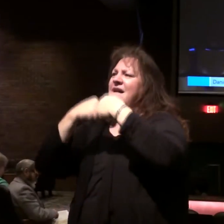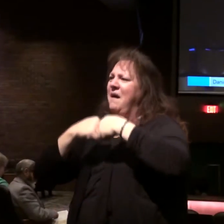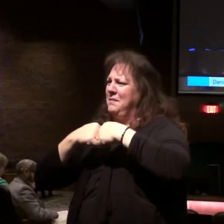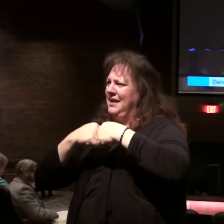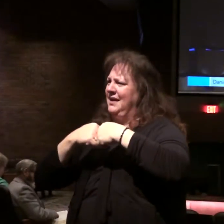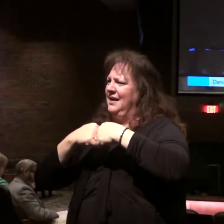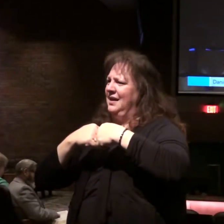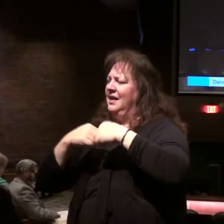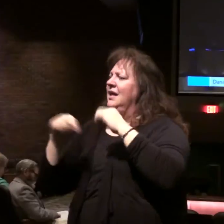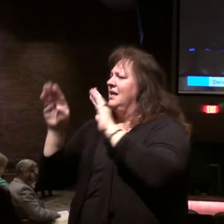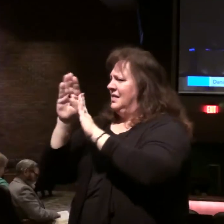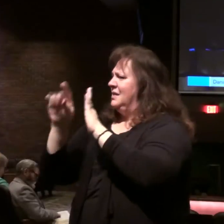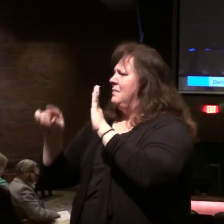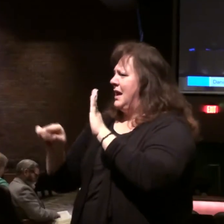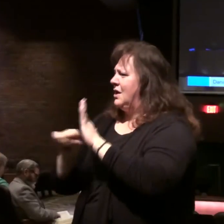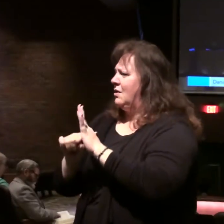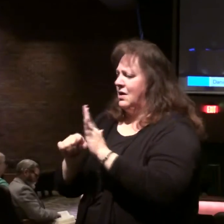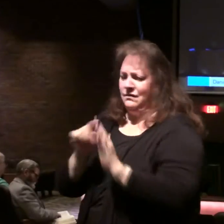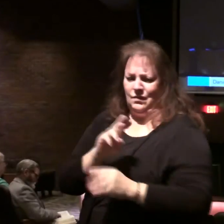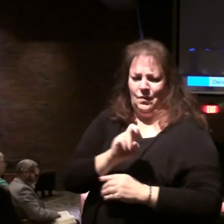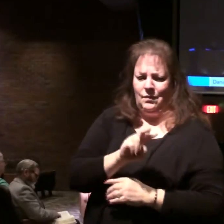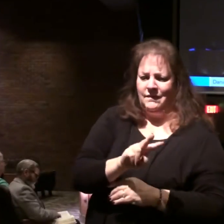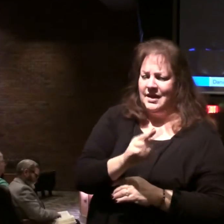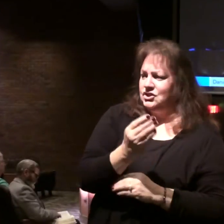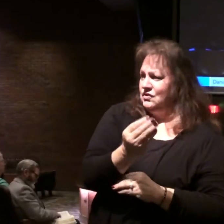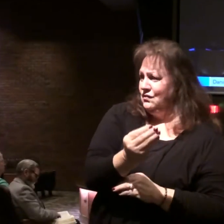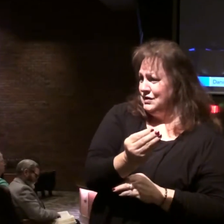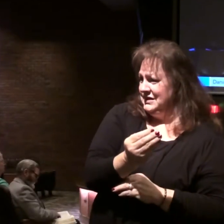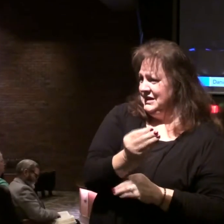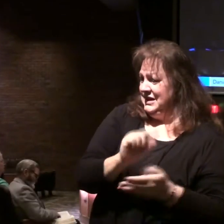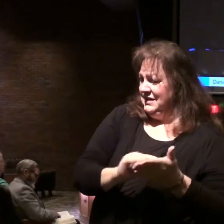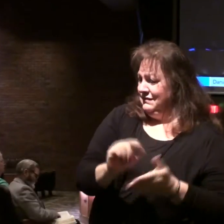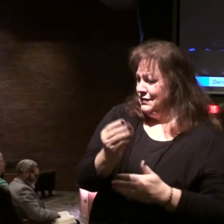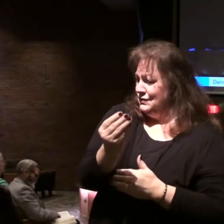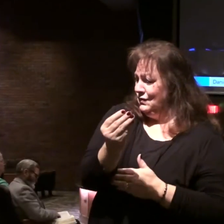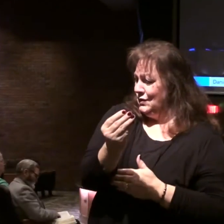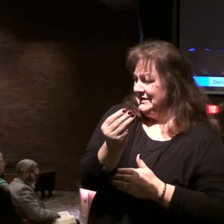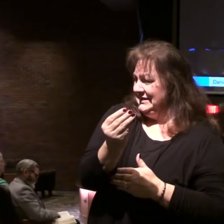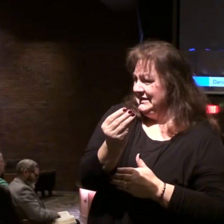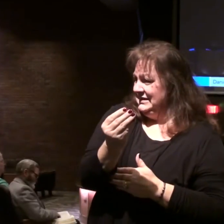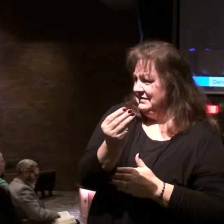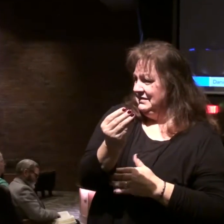where we get this background for what we have in Revelation chapter 14, verse 14.